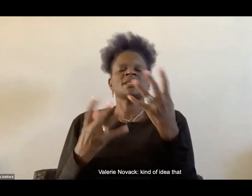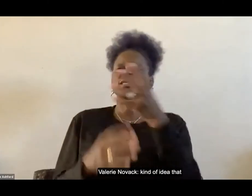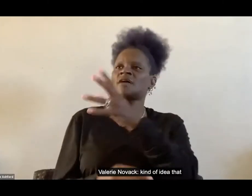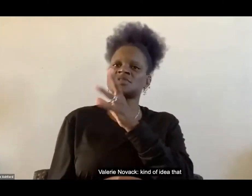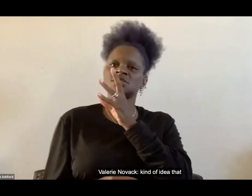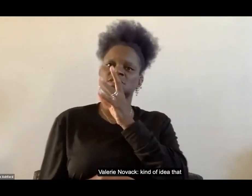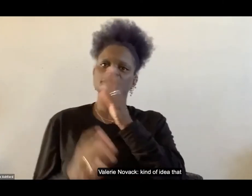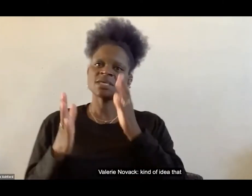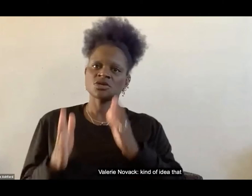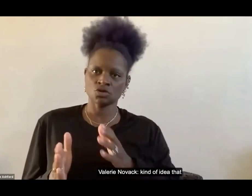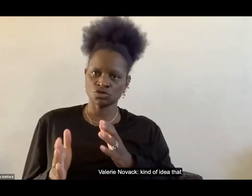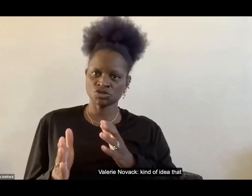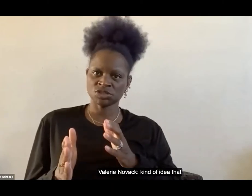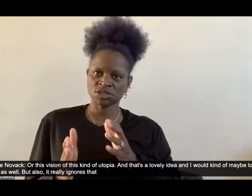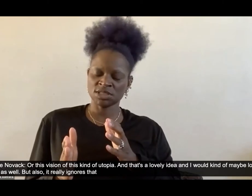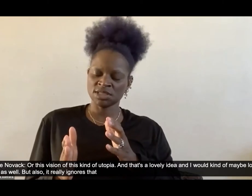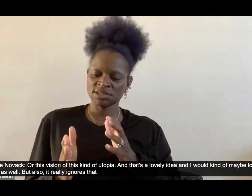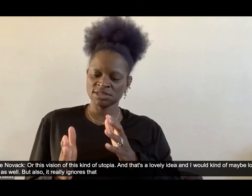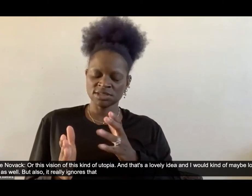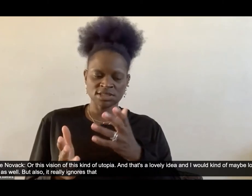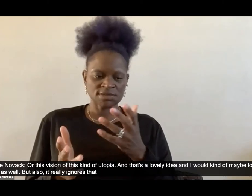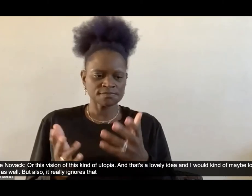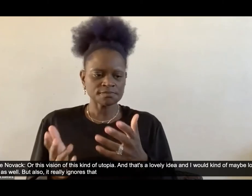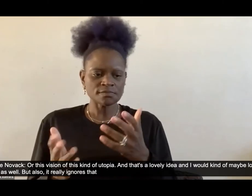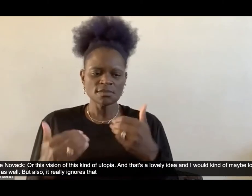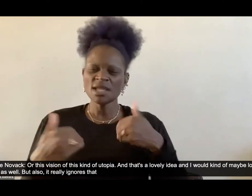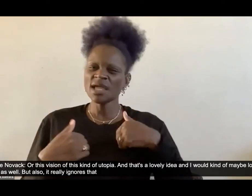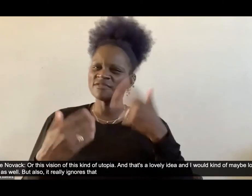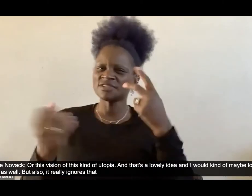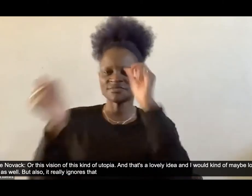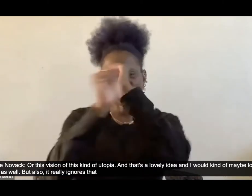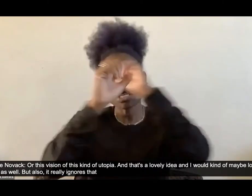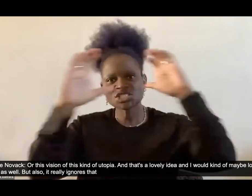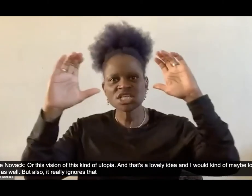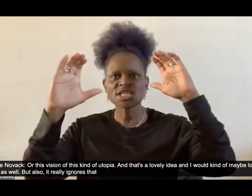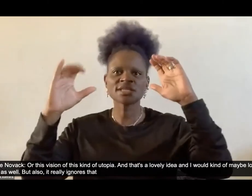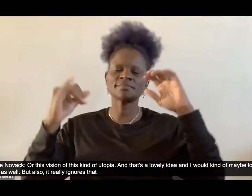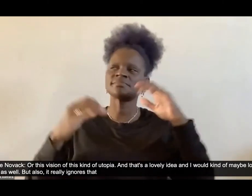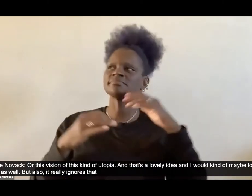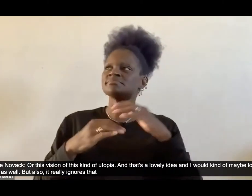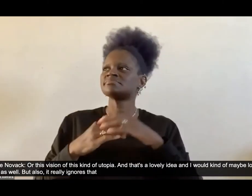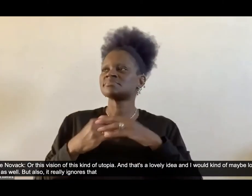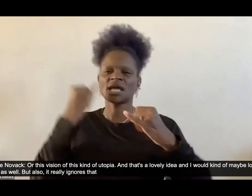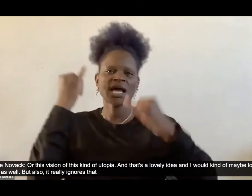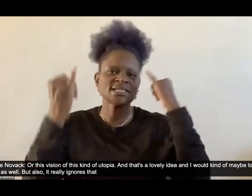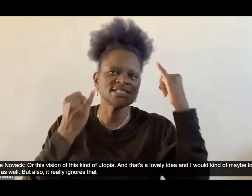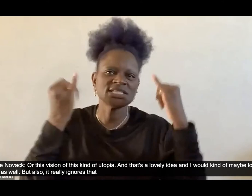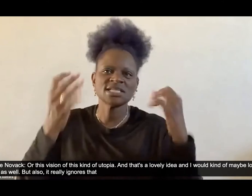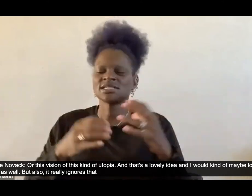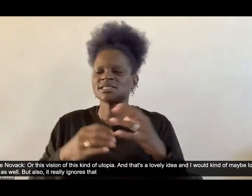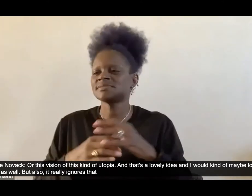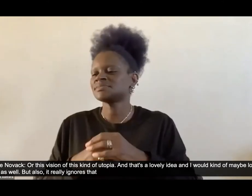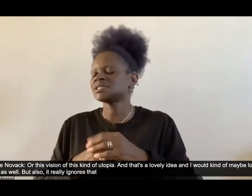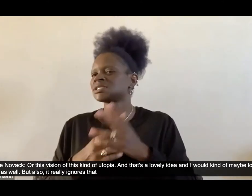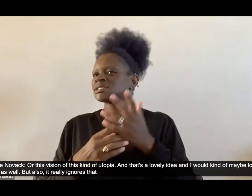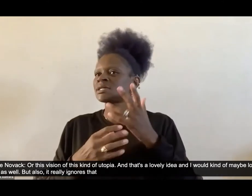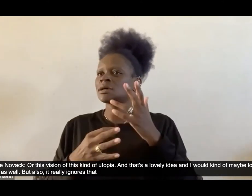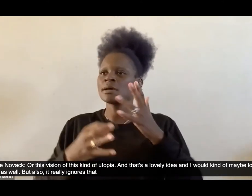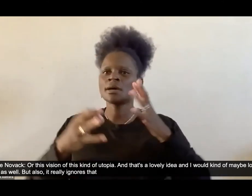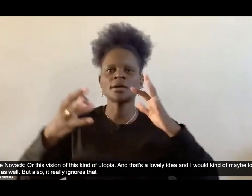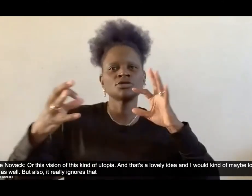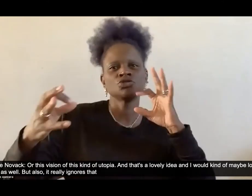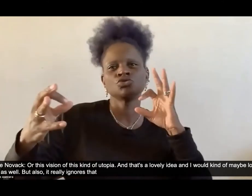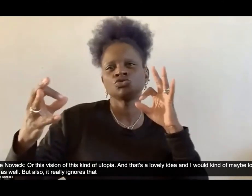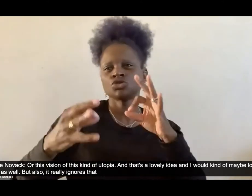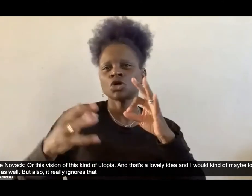that um or this vision of um this kind of utopia and and that's a a lovely idea